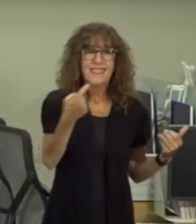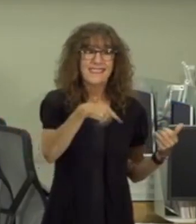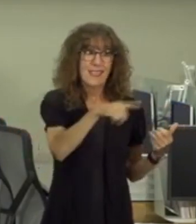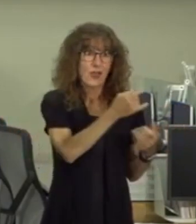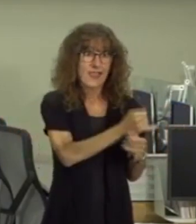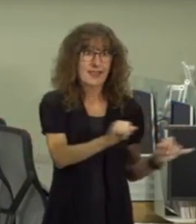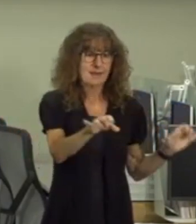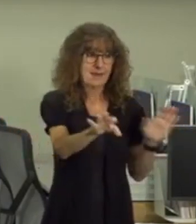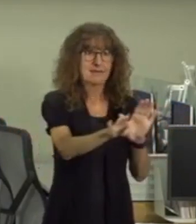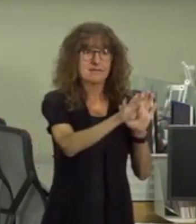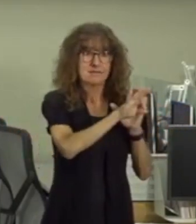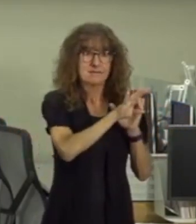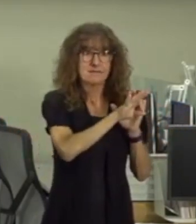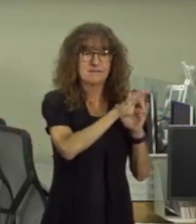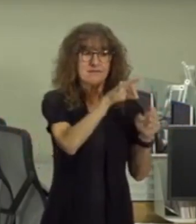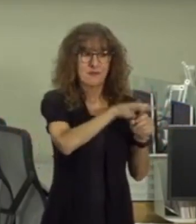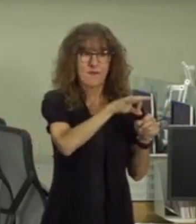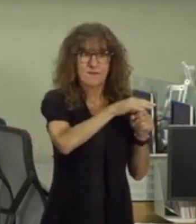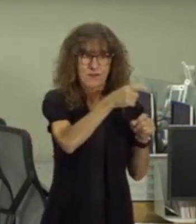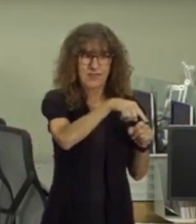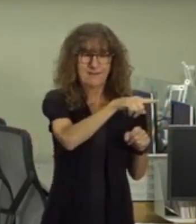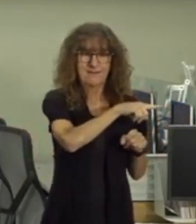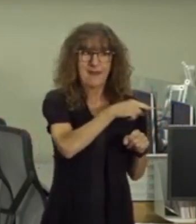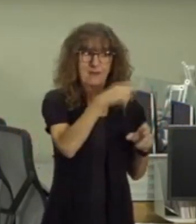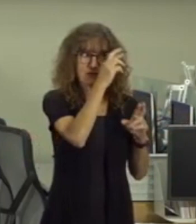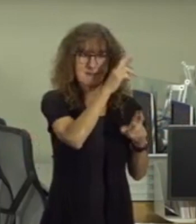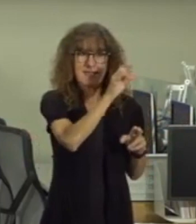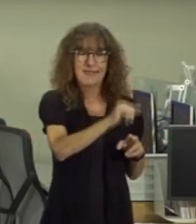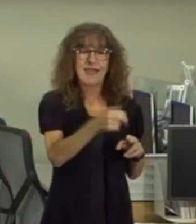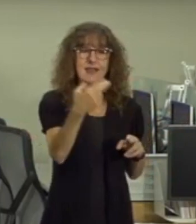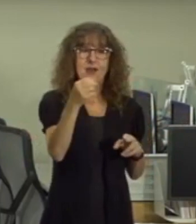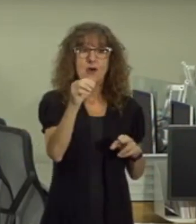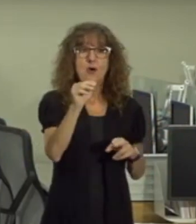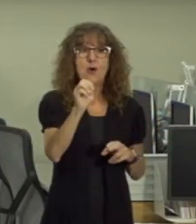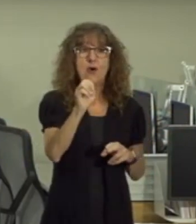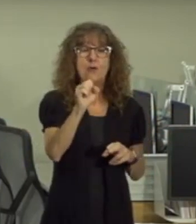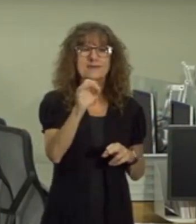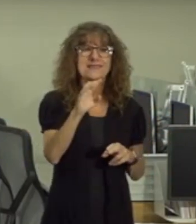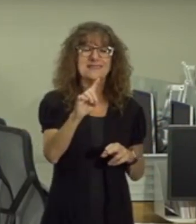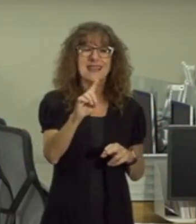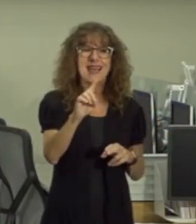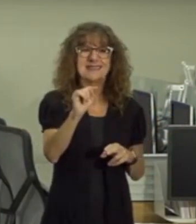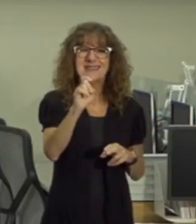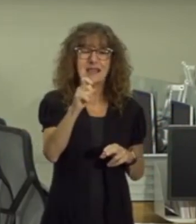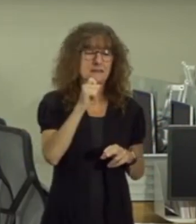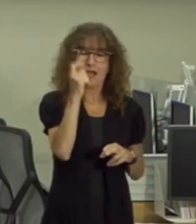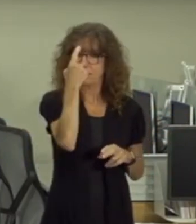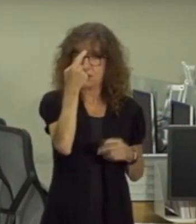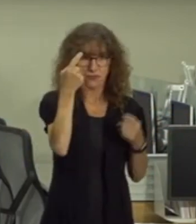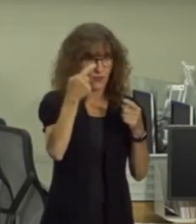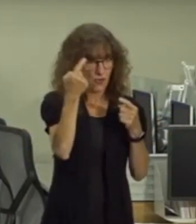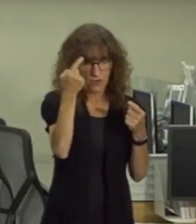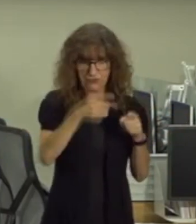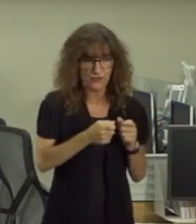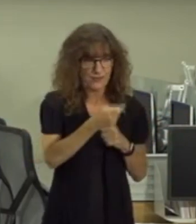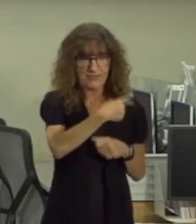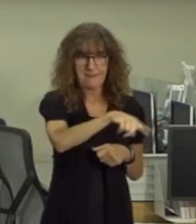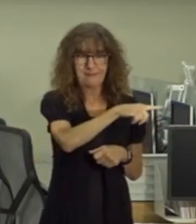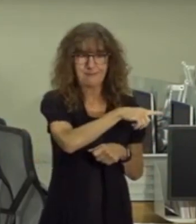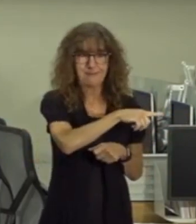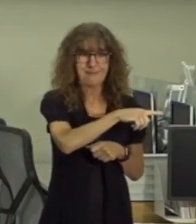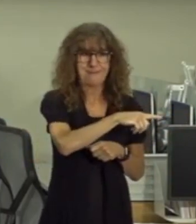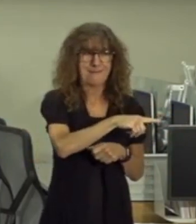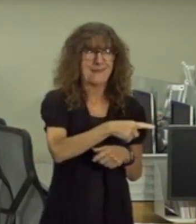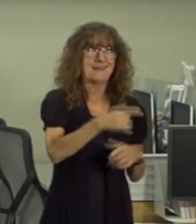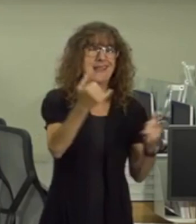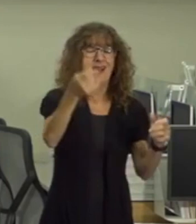independently elected and i respect that in terms of the homestead tax i don't agree i can't think honestly of